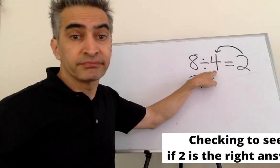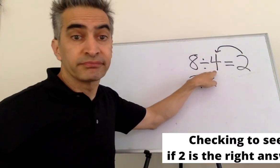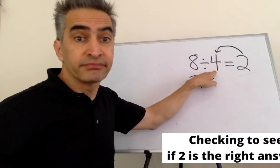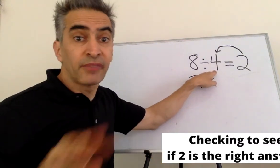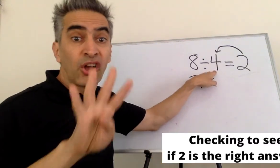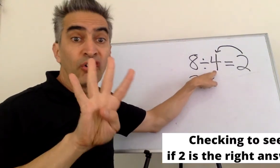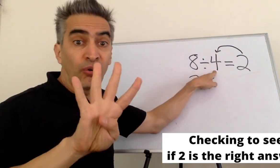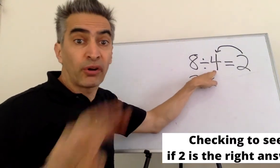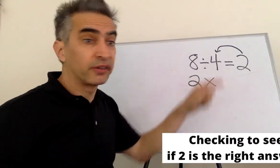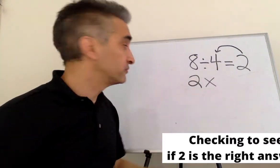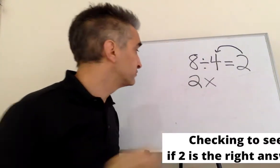four.